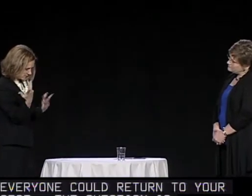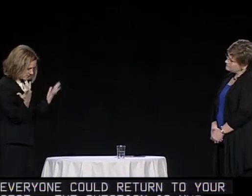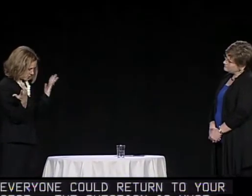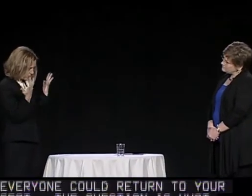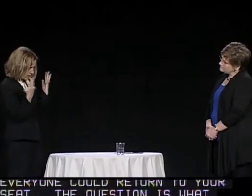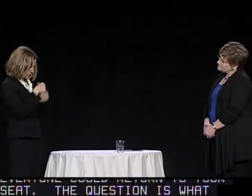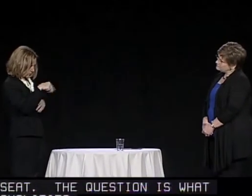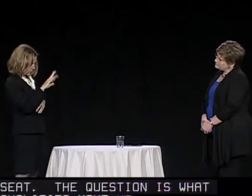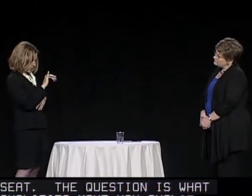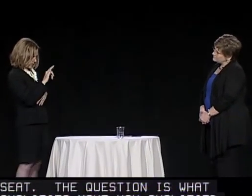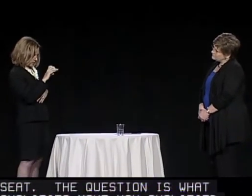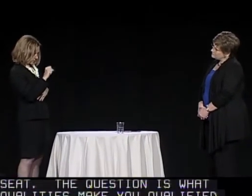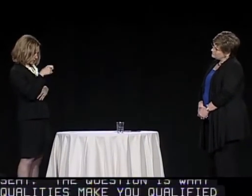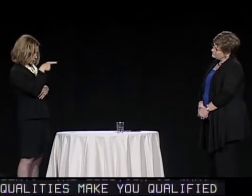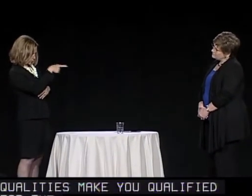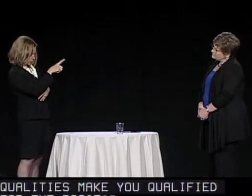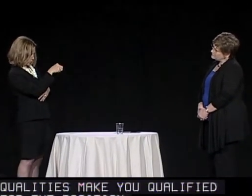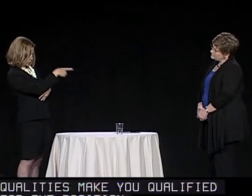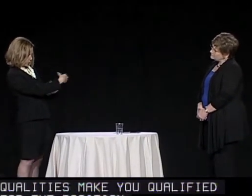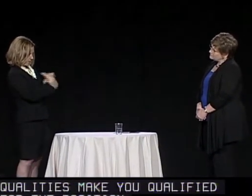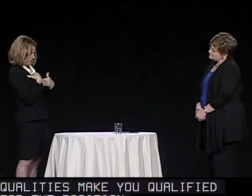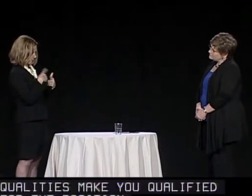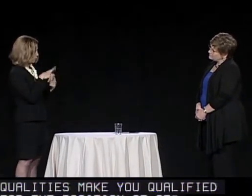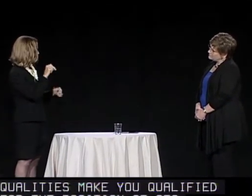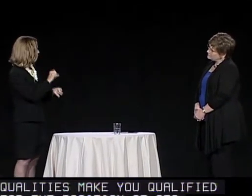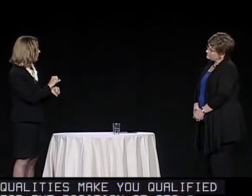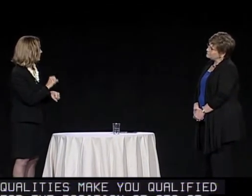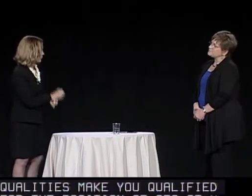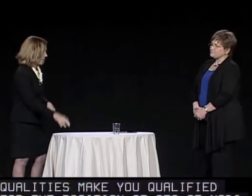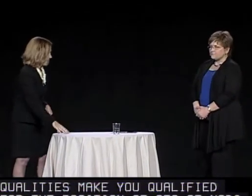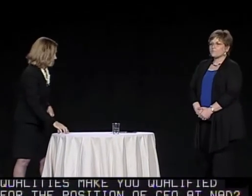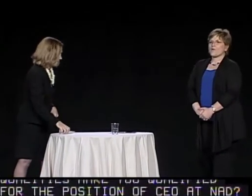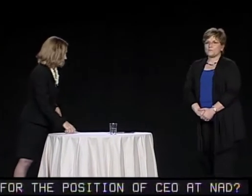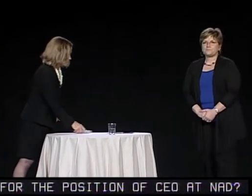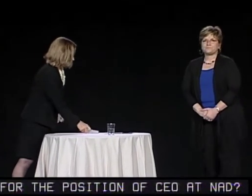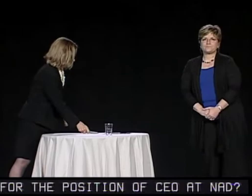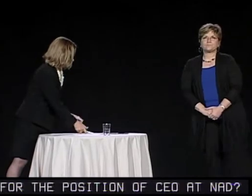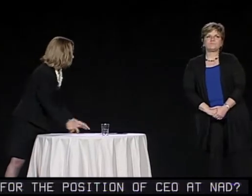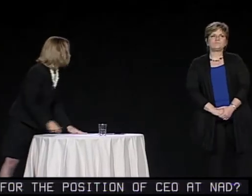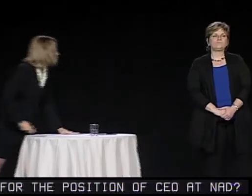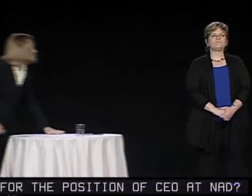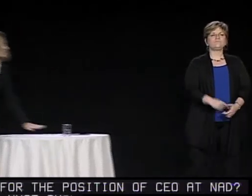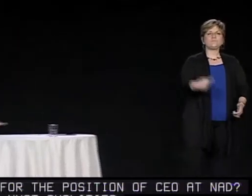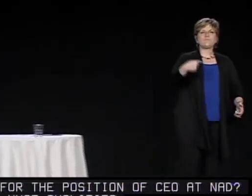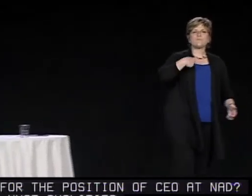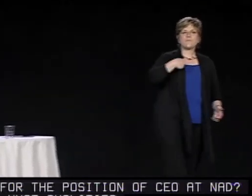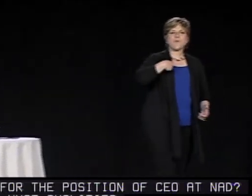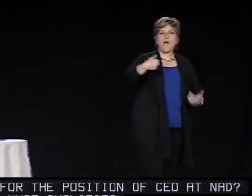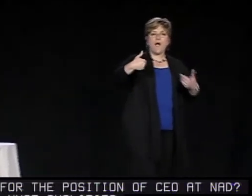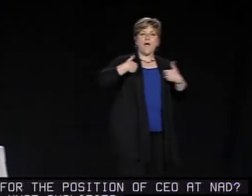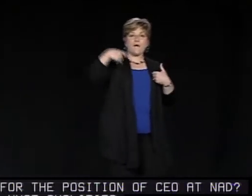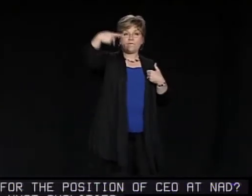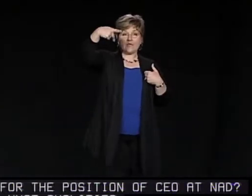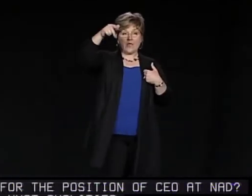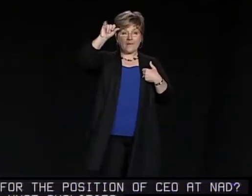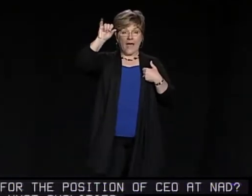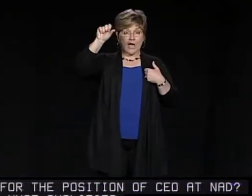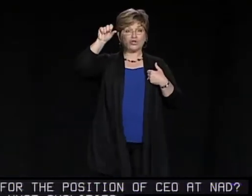of CEO at NAD? What qualities do you have, qualifications do you have for the job?